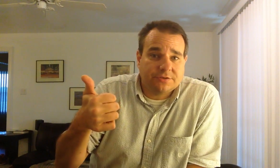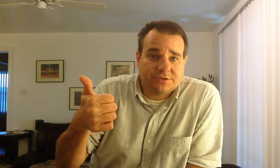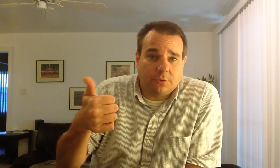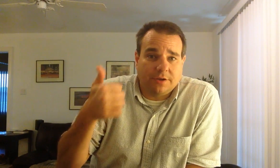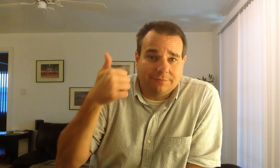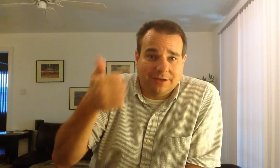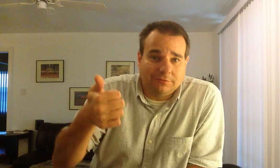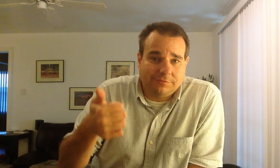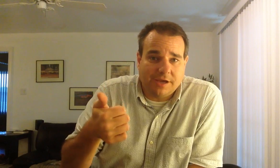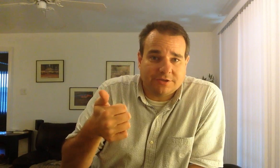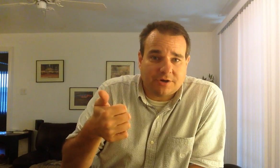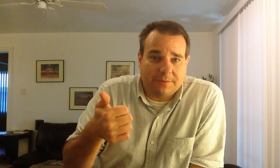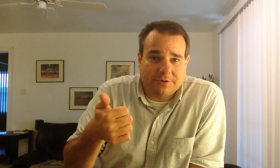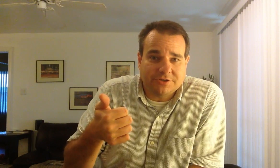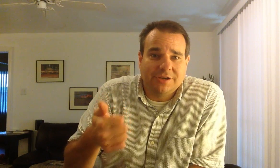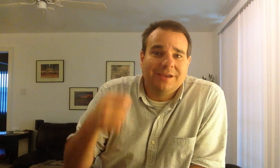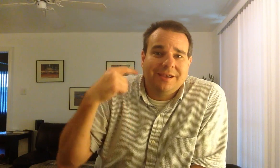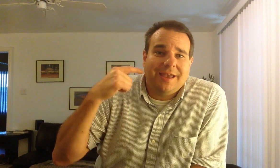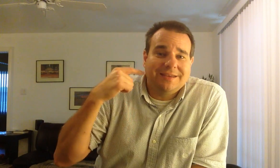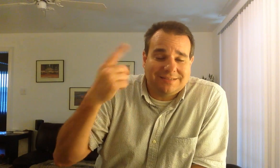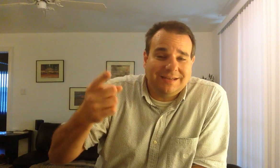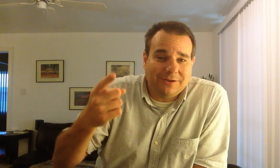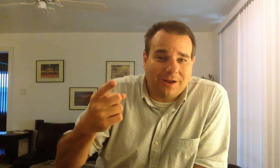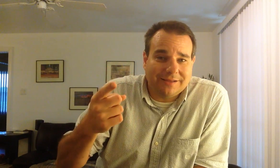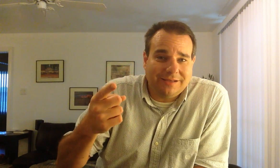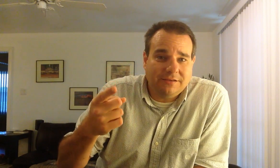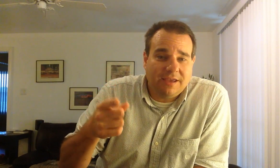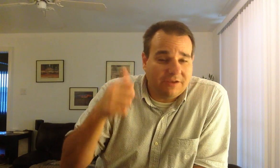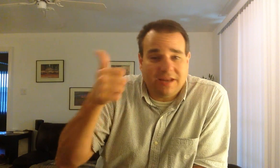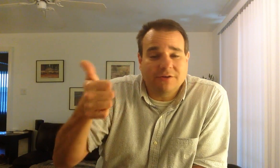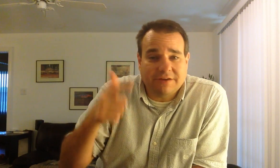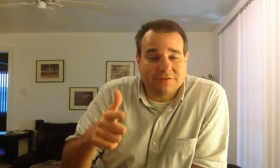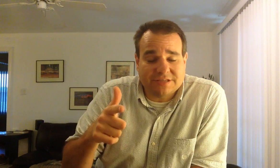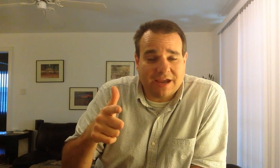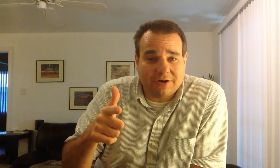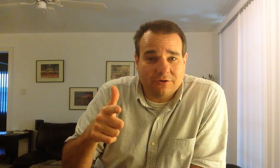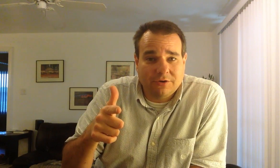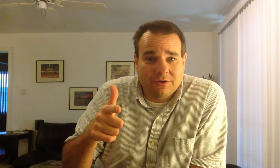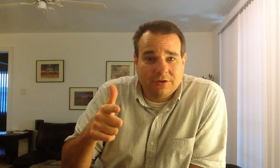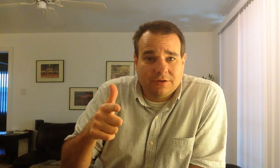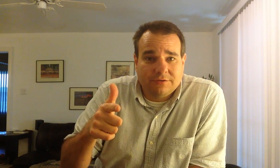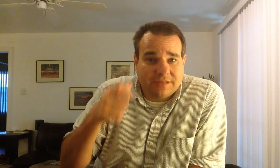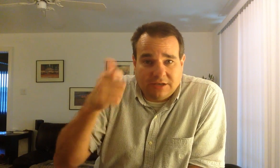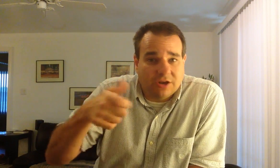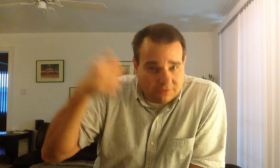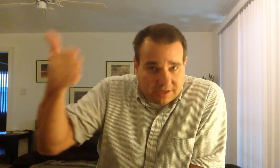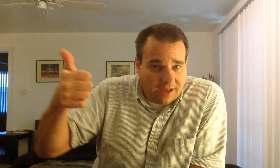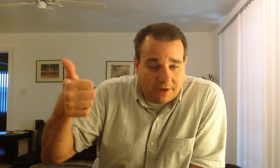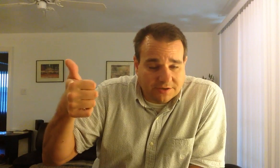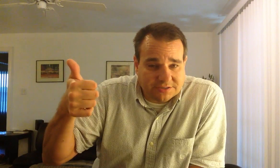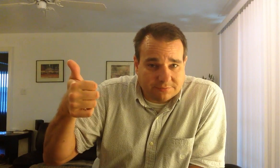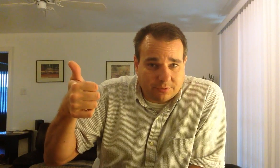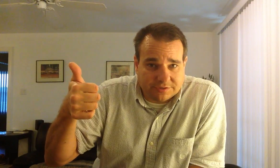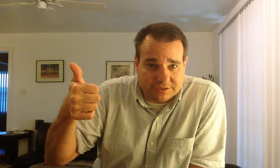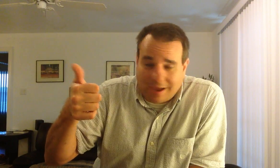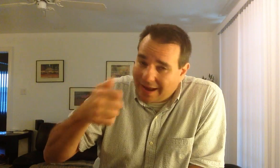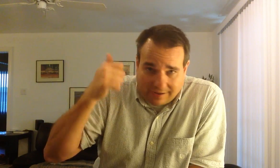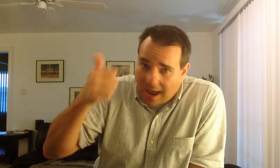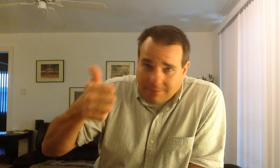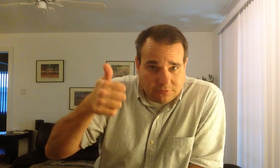so what Neil Young is trying to push a CD quality. If you can hear a difference there then you know that high-res is important to you. And I'm